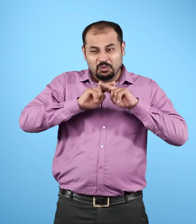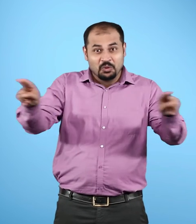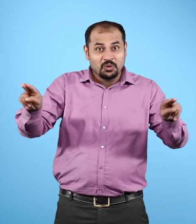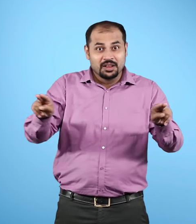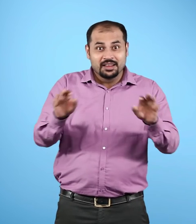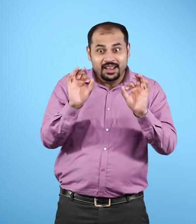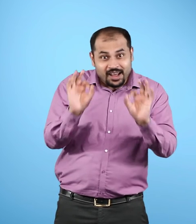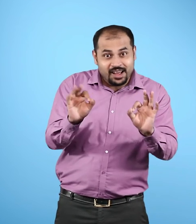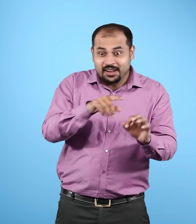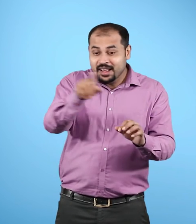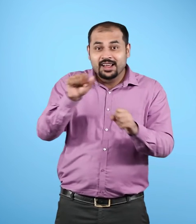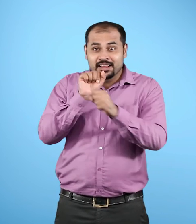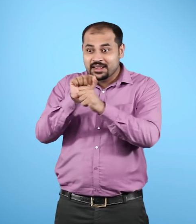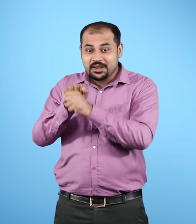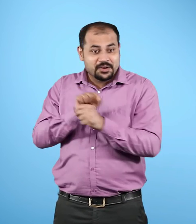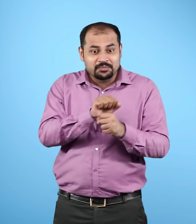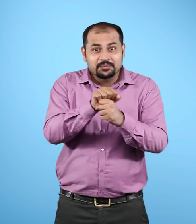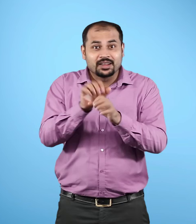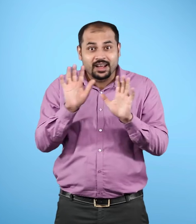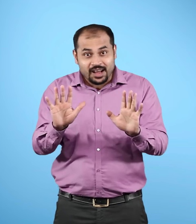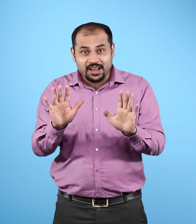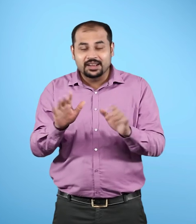to make India universally accessible.